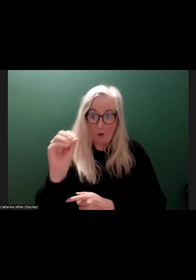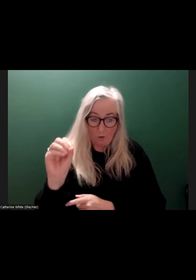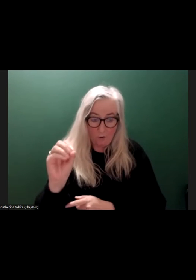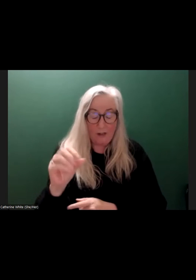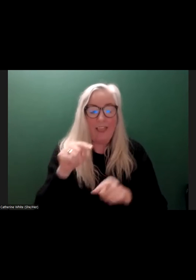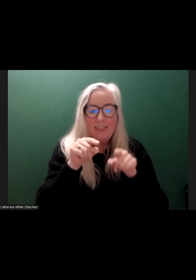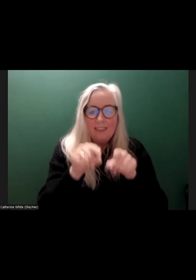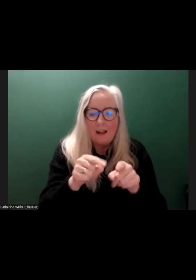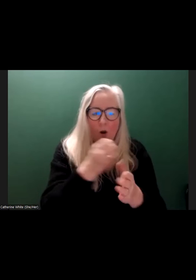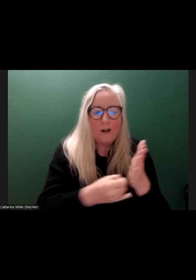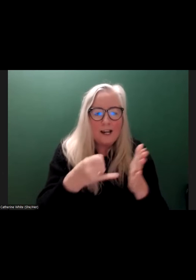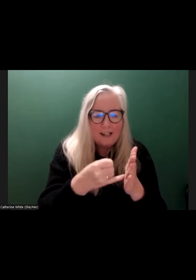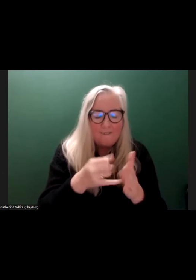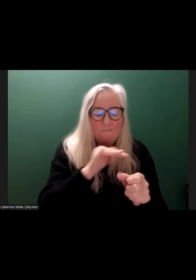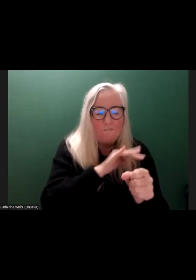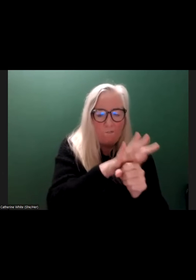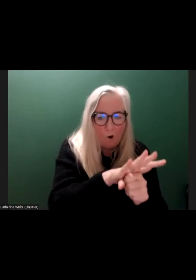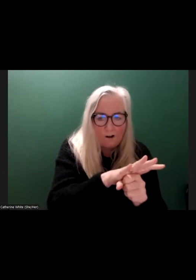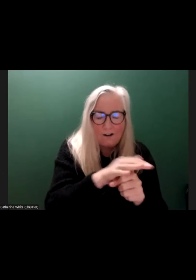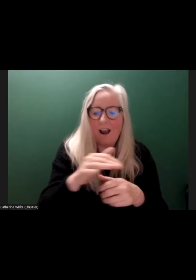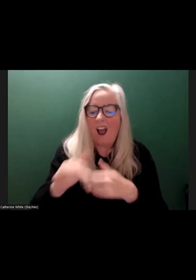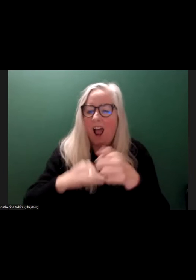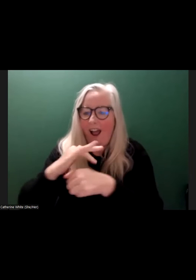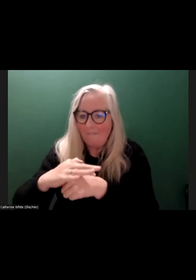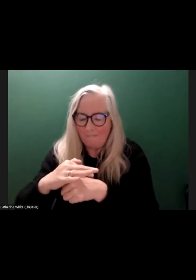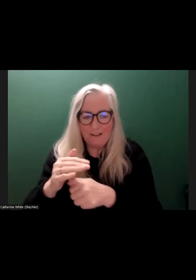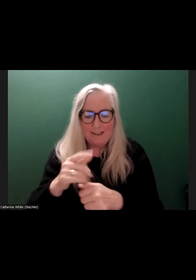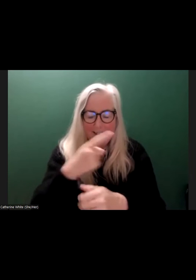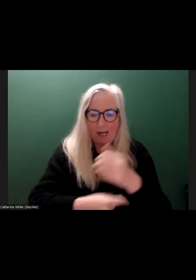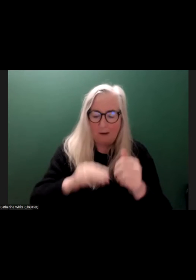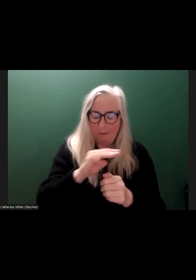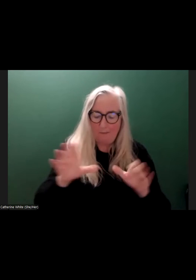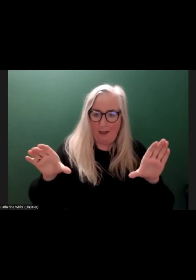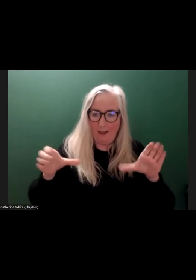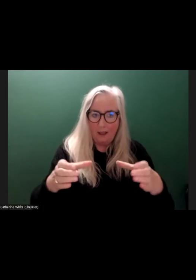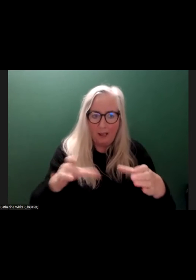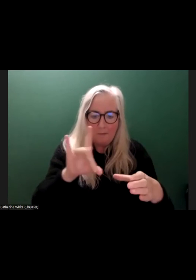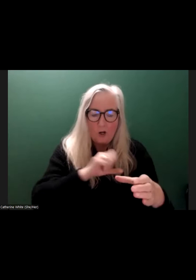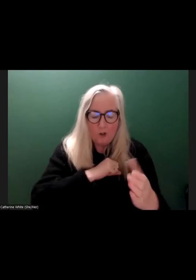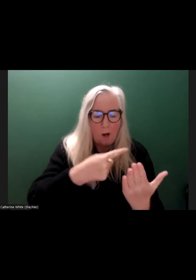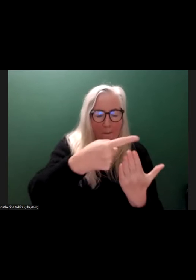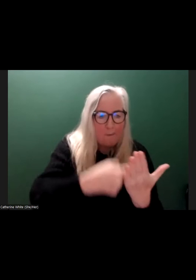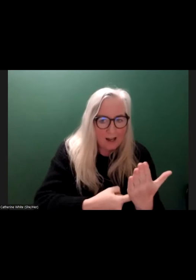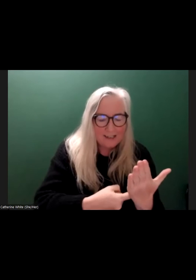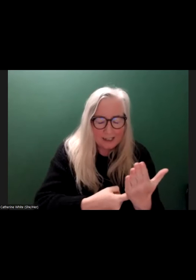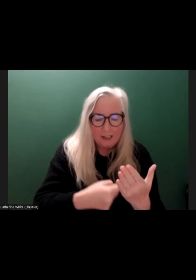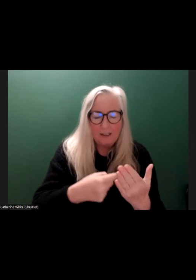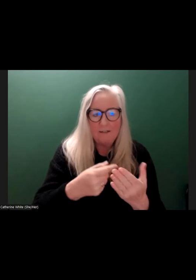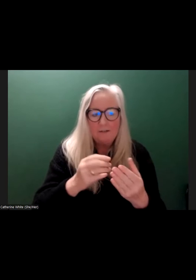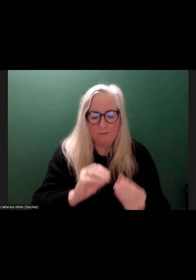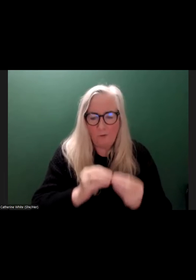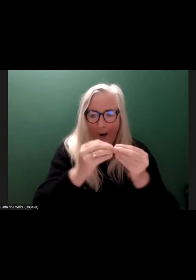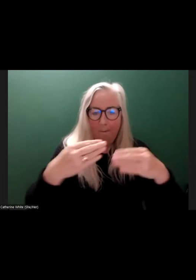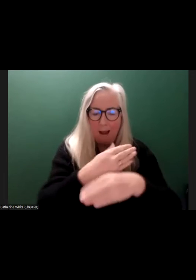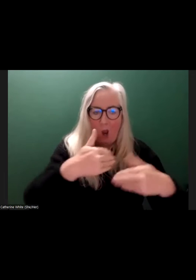is an organisation made up for and of disabled people for making sure the policy is shaped by us. It